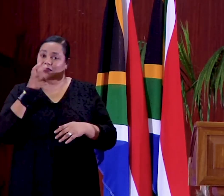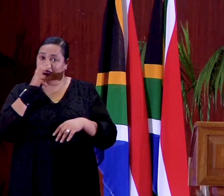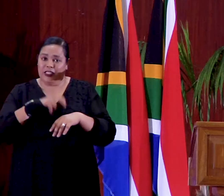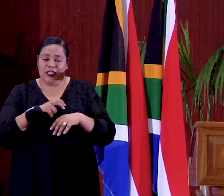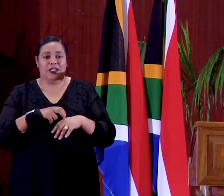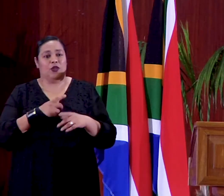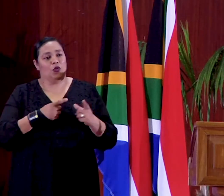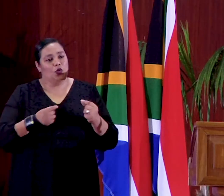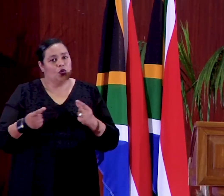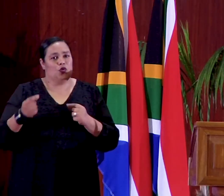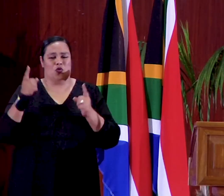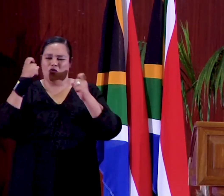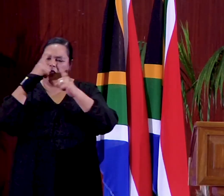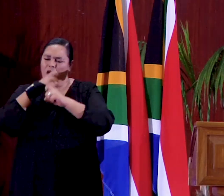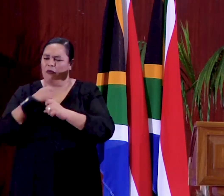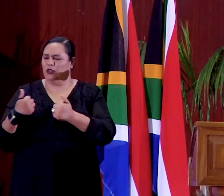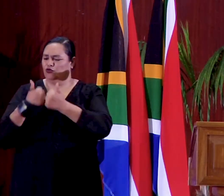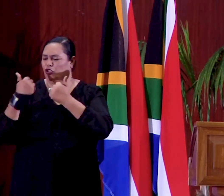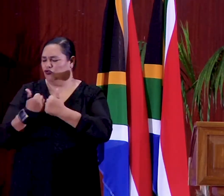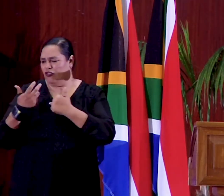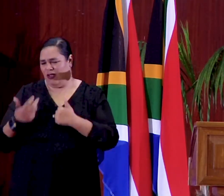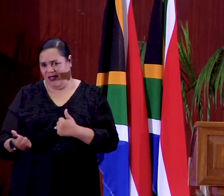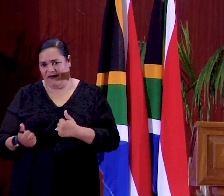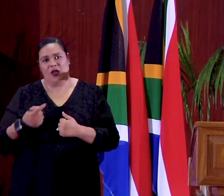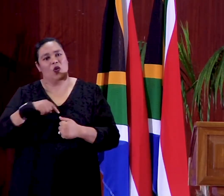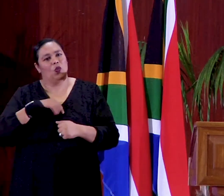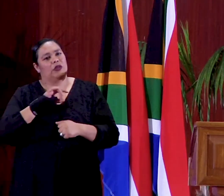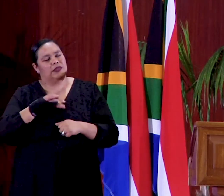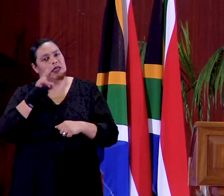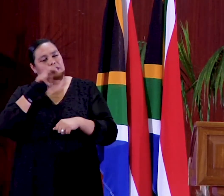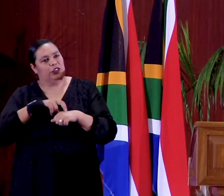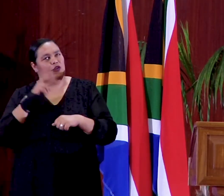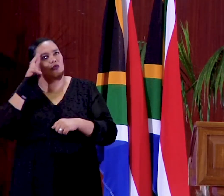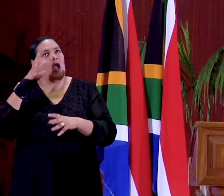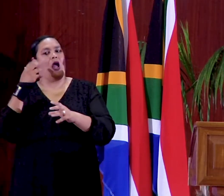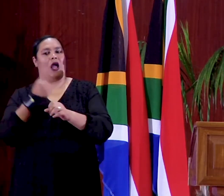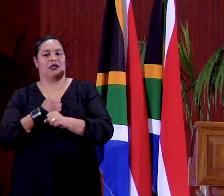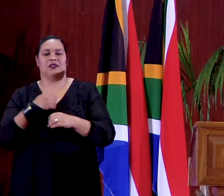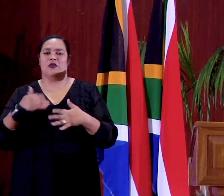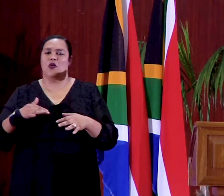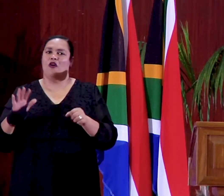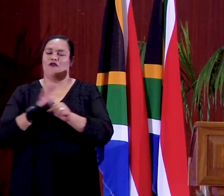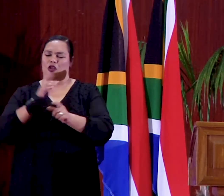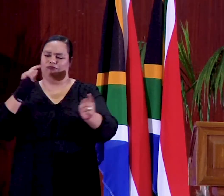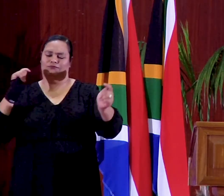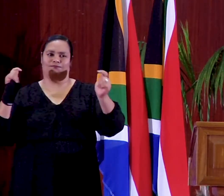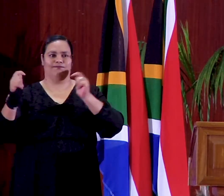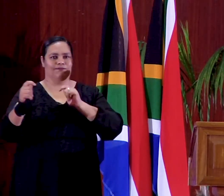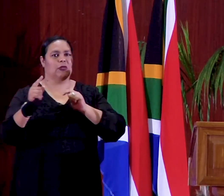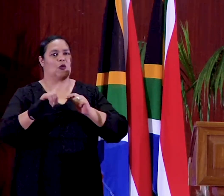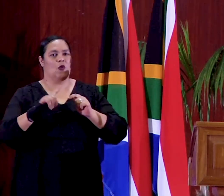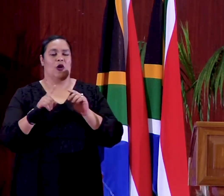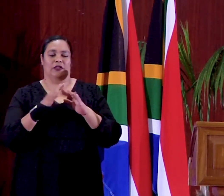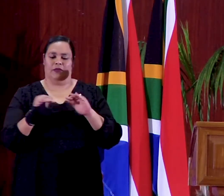navigate complex challenges. We still have to realize a fully transformed and